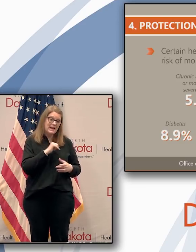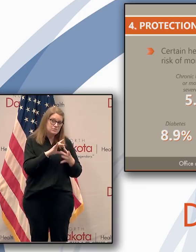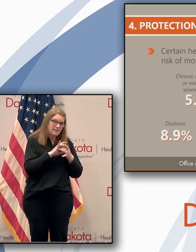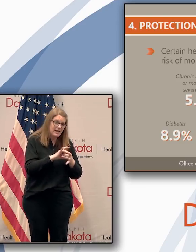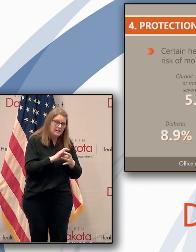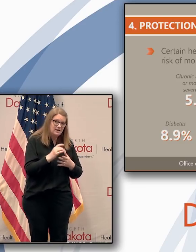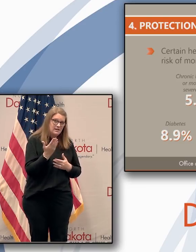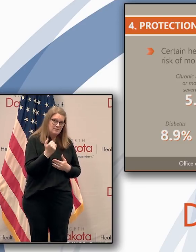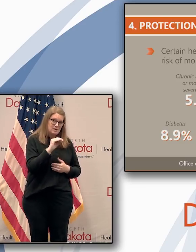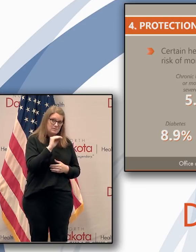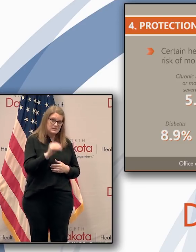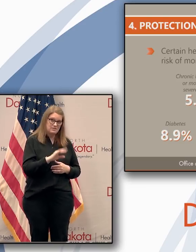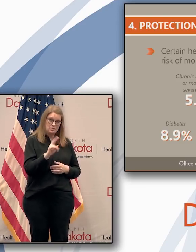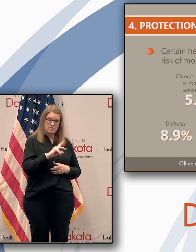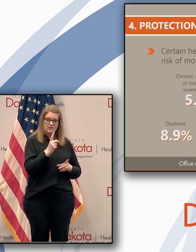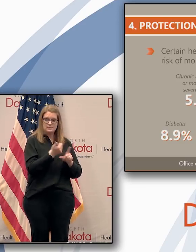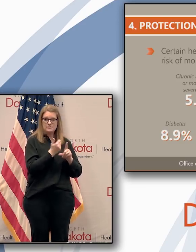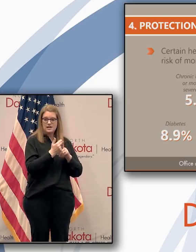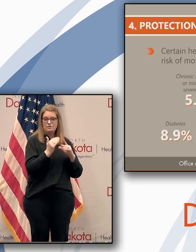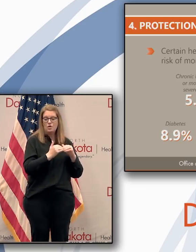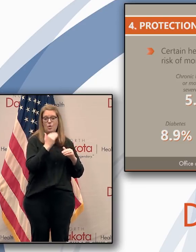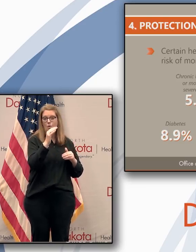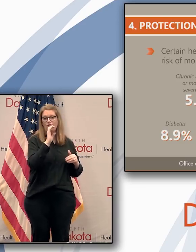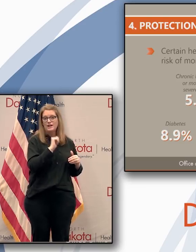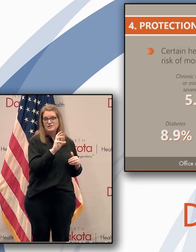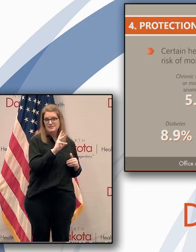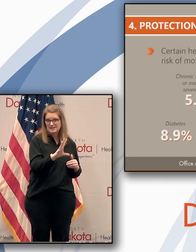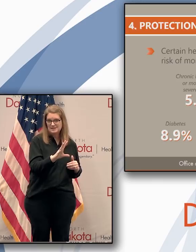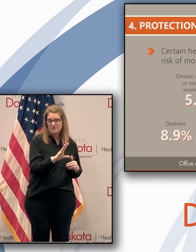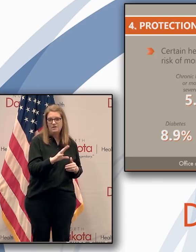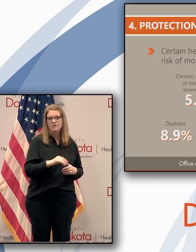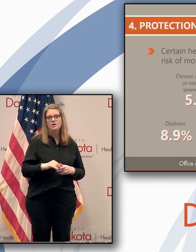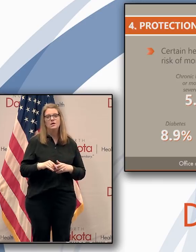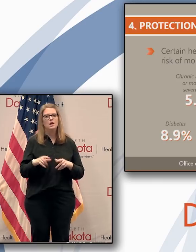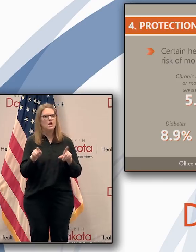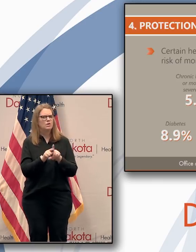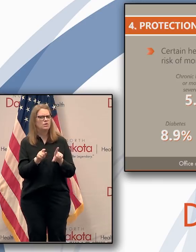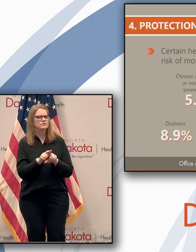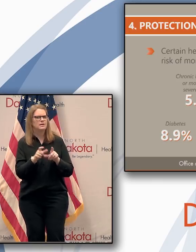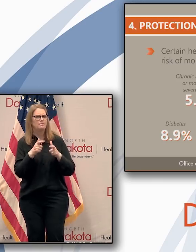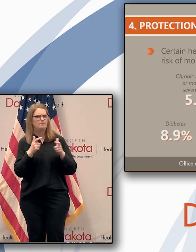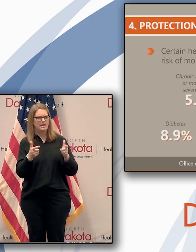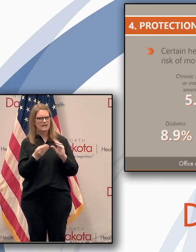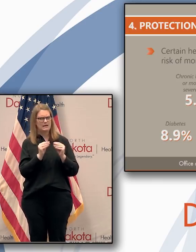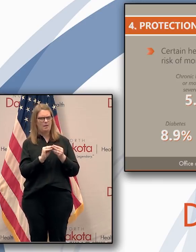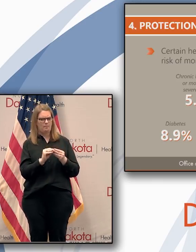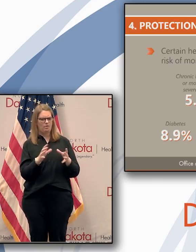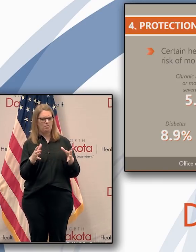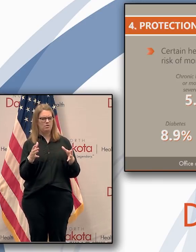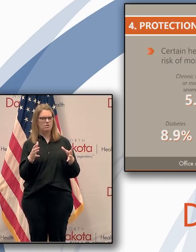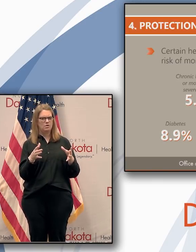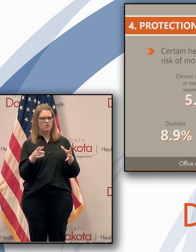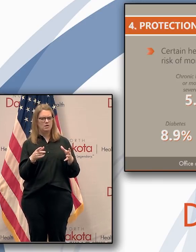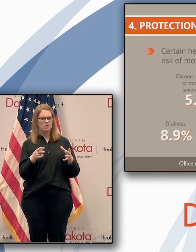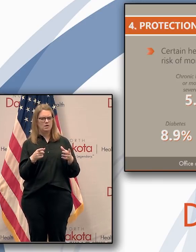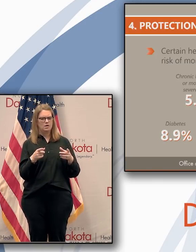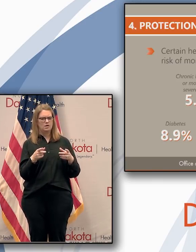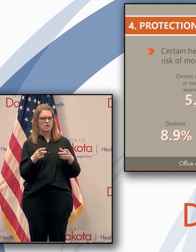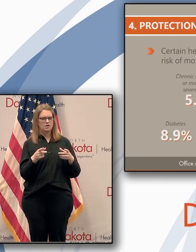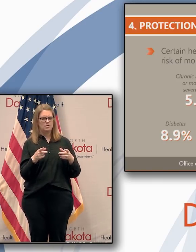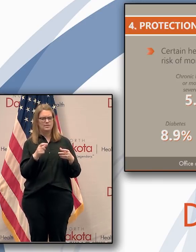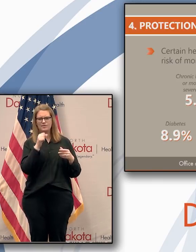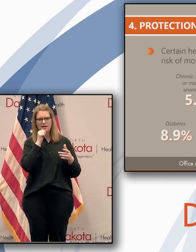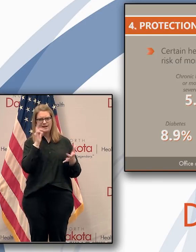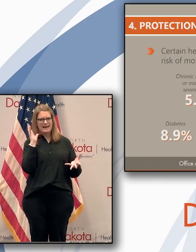the 15 percent of North Dakotans who are over age 65. And then we've got a large number of population. These numbers won't add up to 100